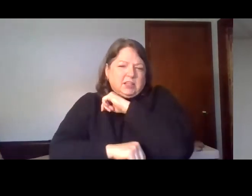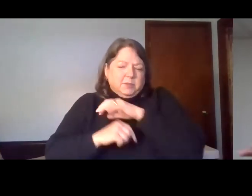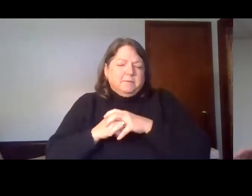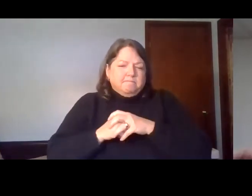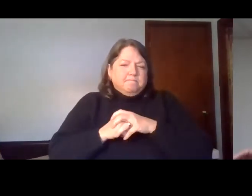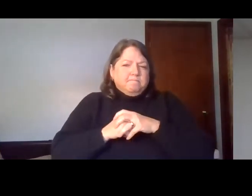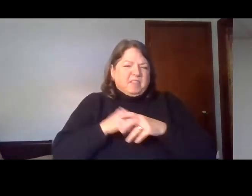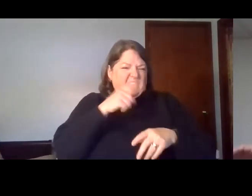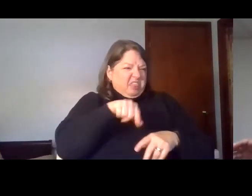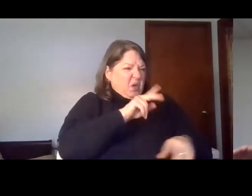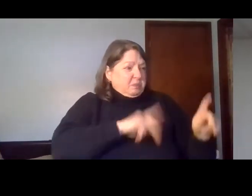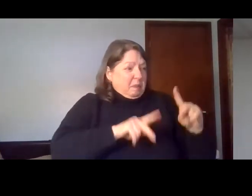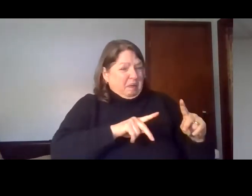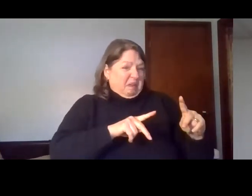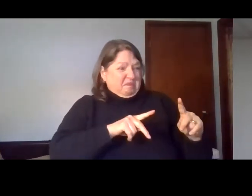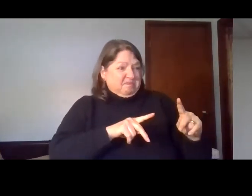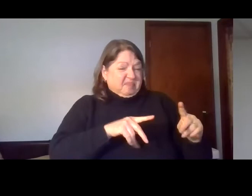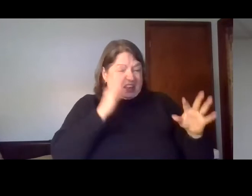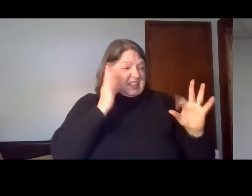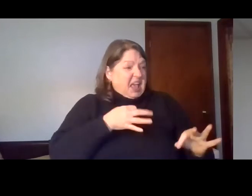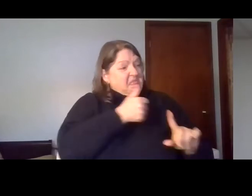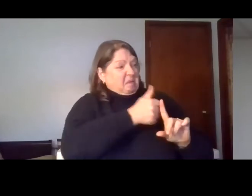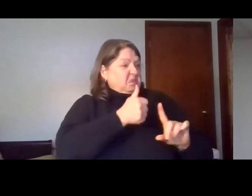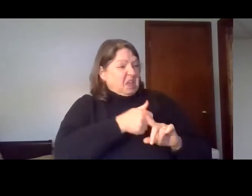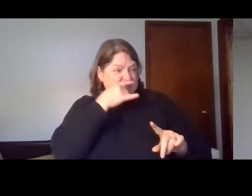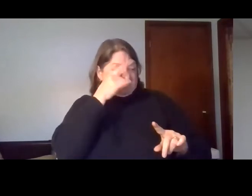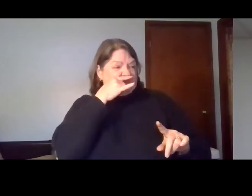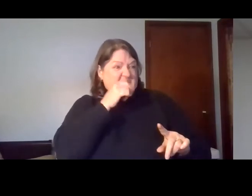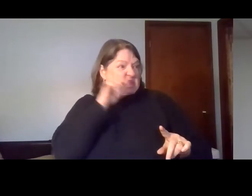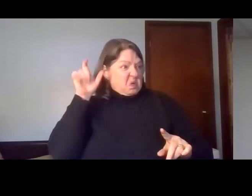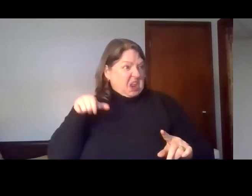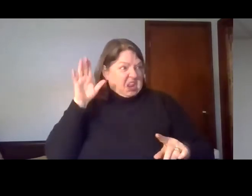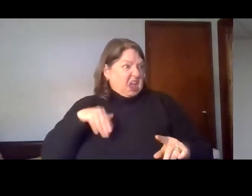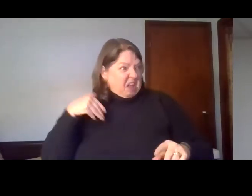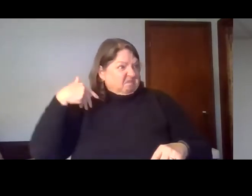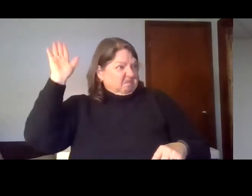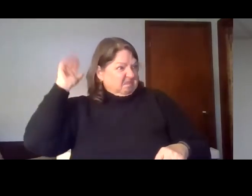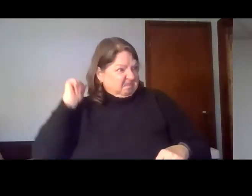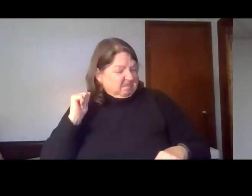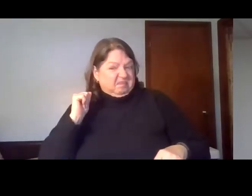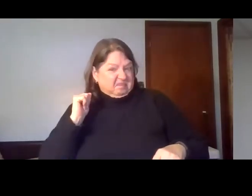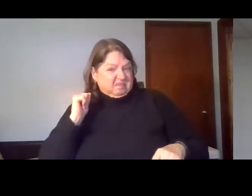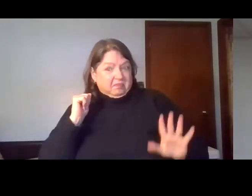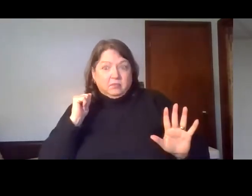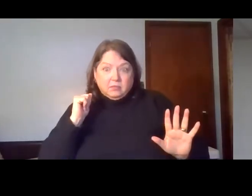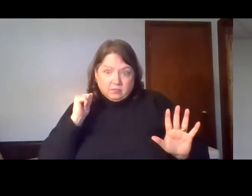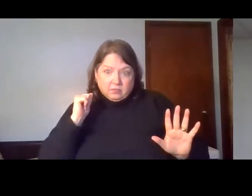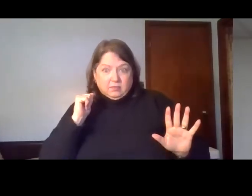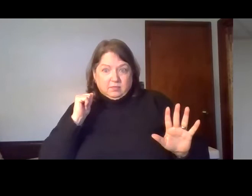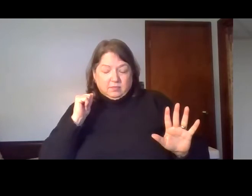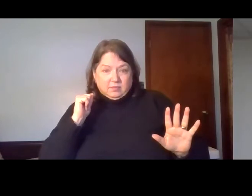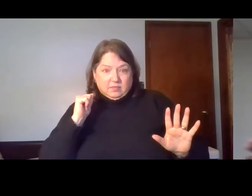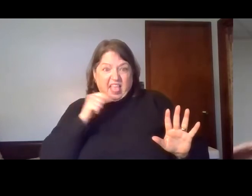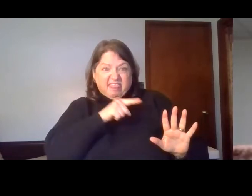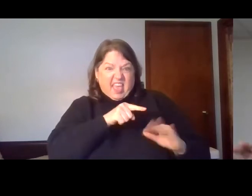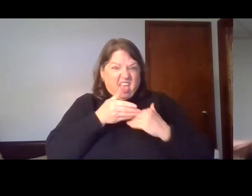who dominated their days and their times, a message of God's judgment. In other words, the Ninevites had pushed